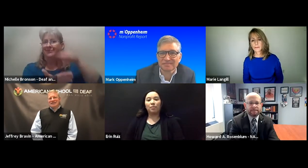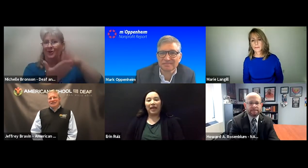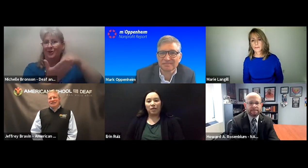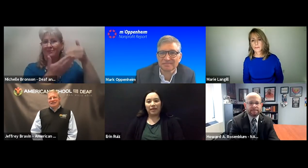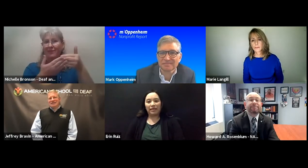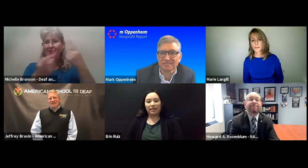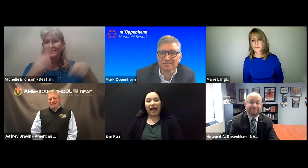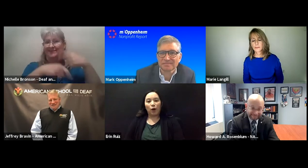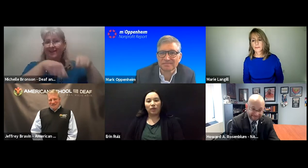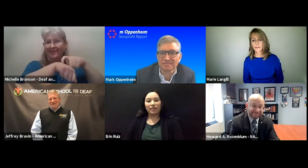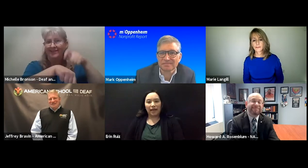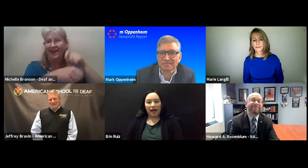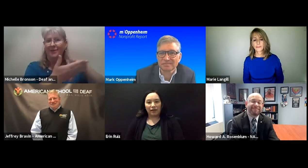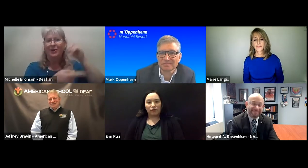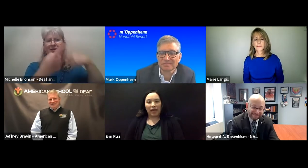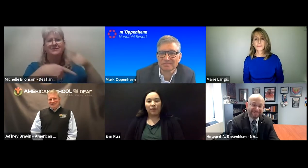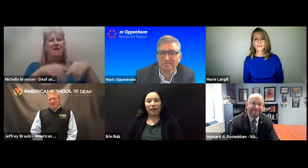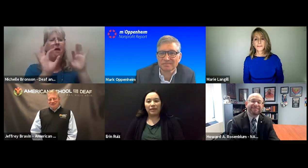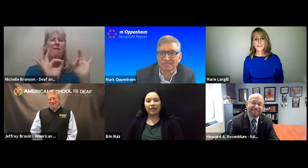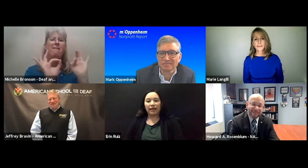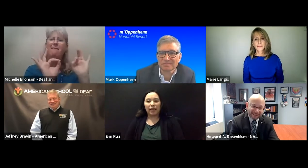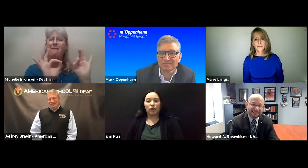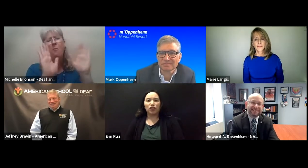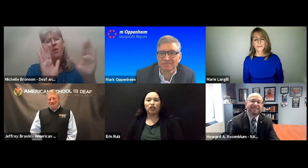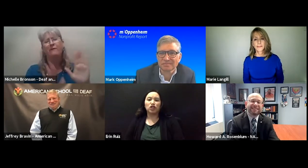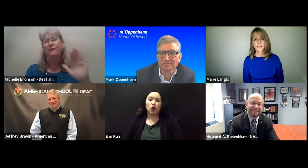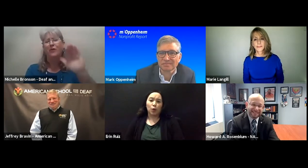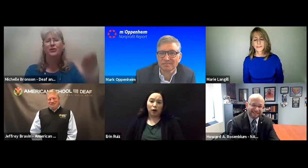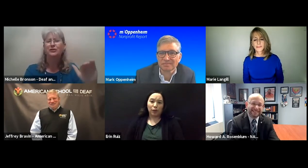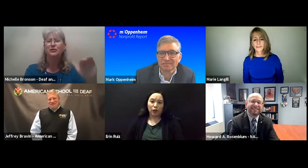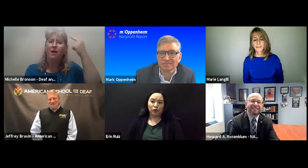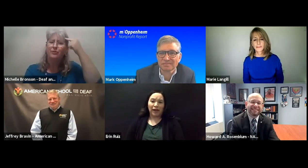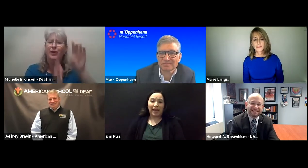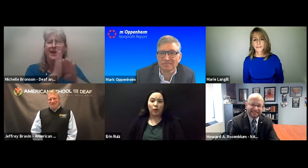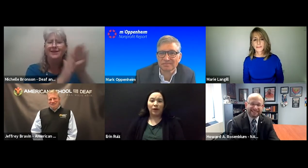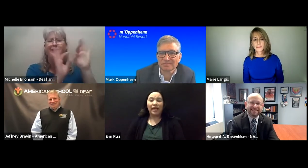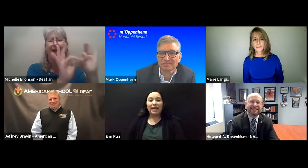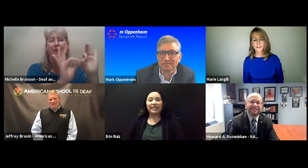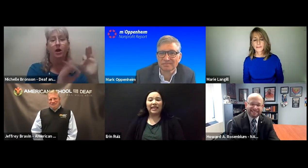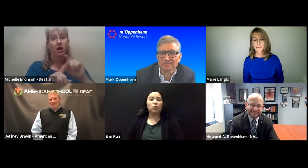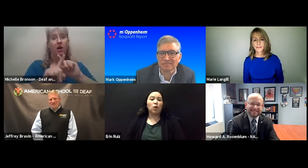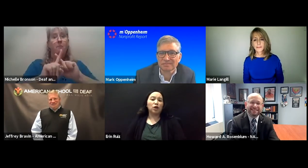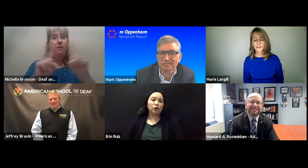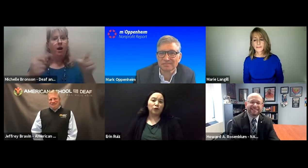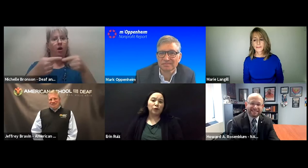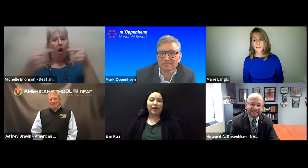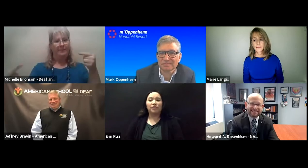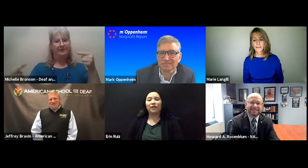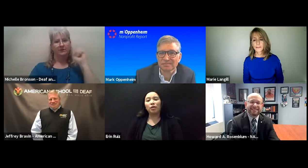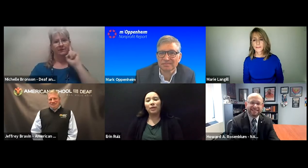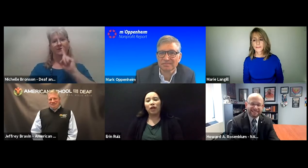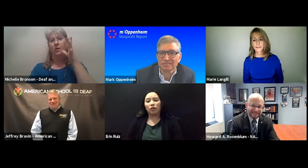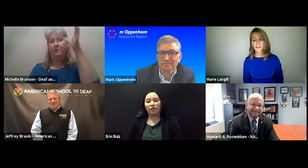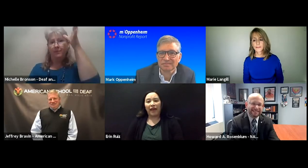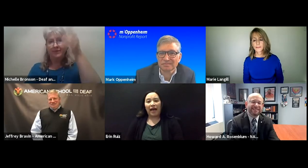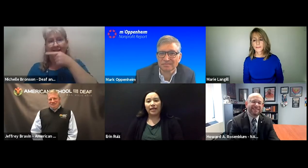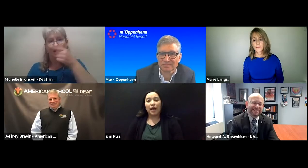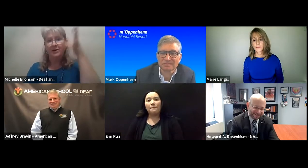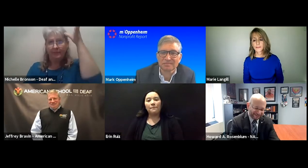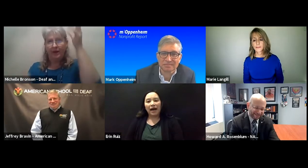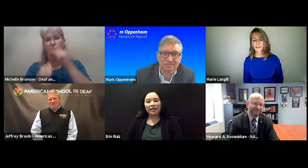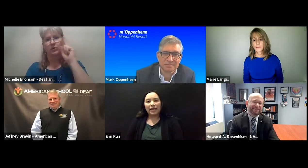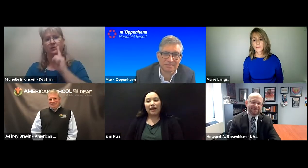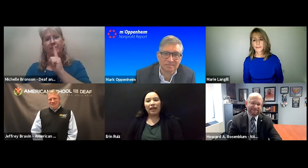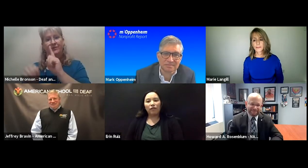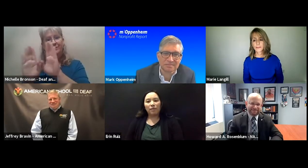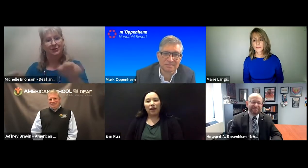hearing babies how to sign, right? Baby sign language is so popular right now. And they say it's wonderful for brain development, all of that.